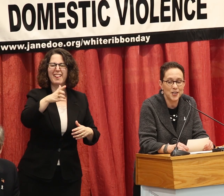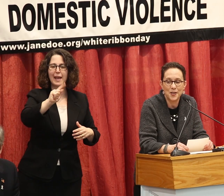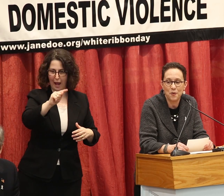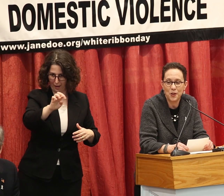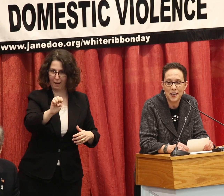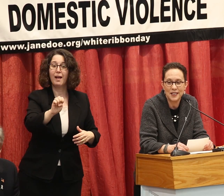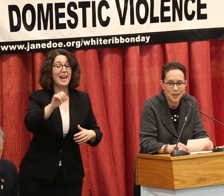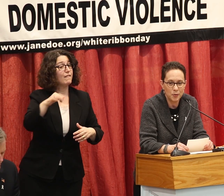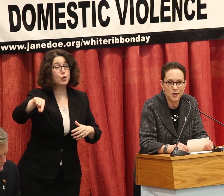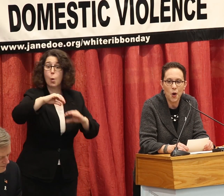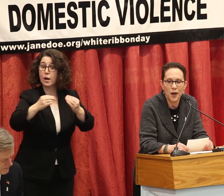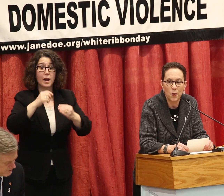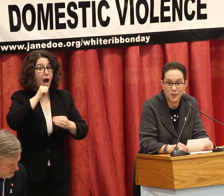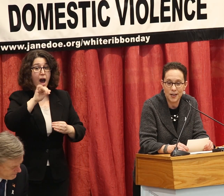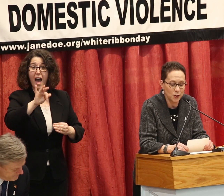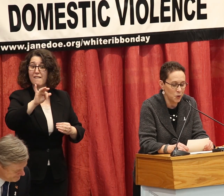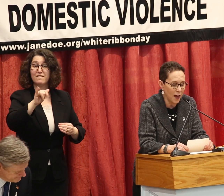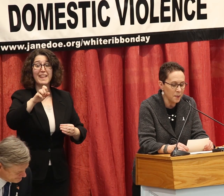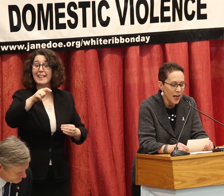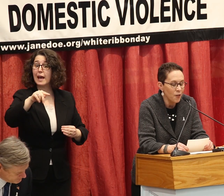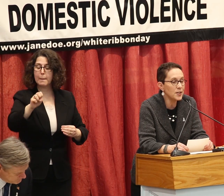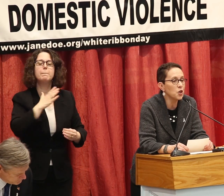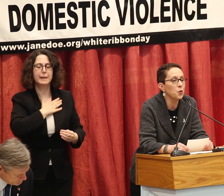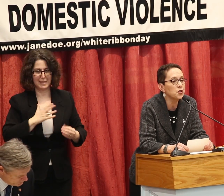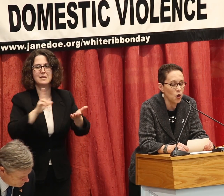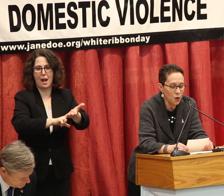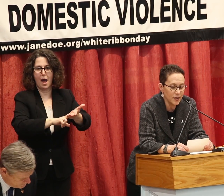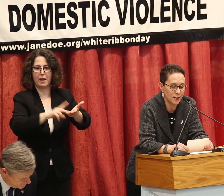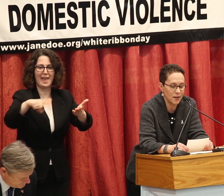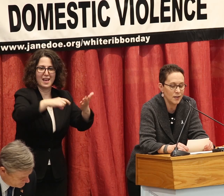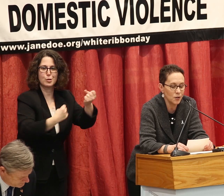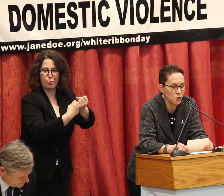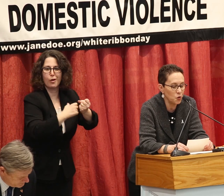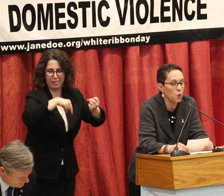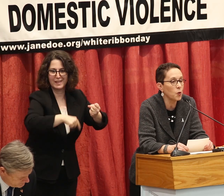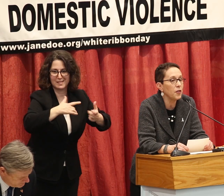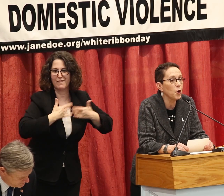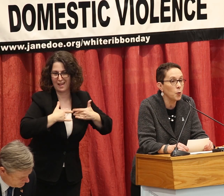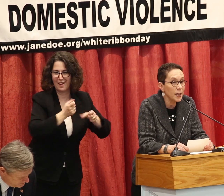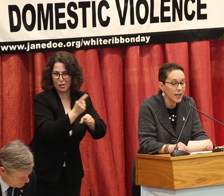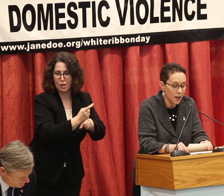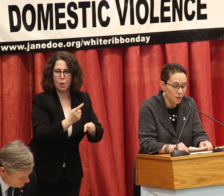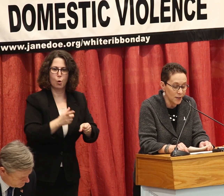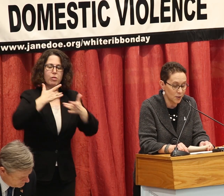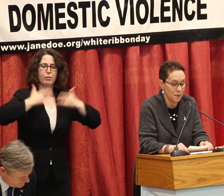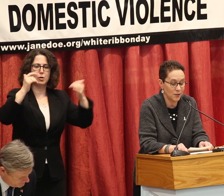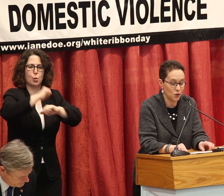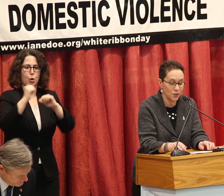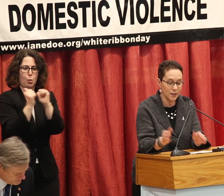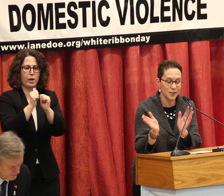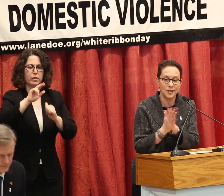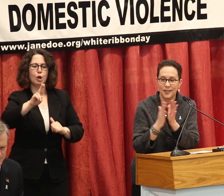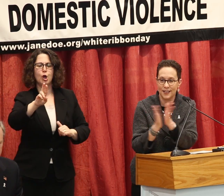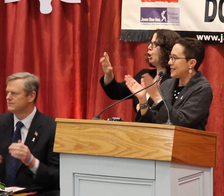organization isn't an affiliate, please go on our website and do that. This year, we're so excited to work with the Urban League of Eastern